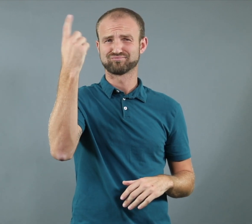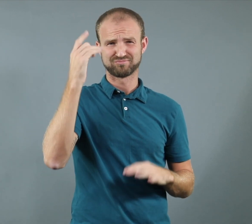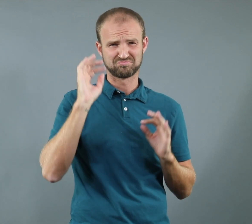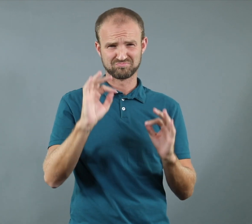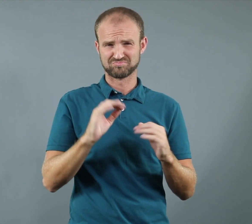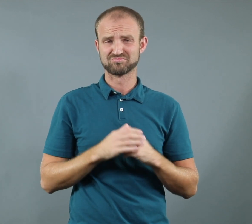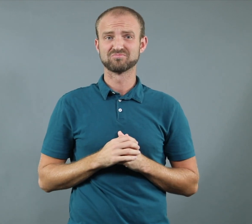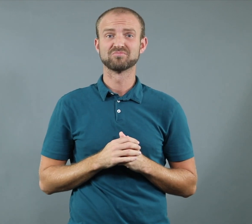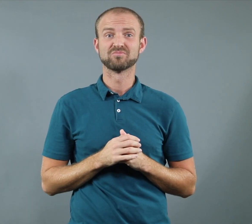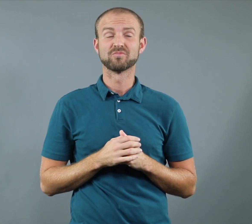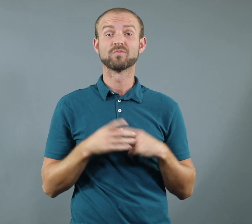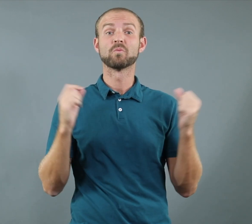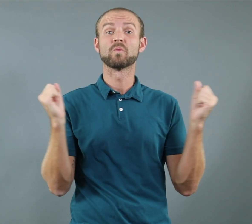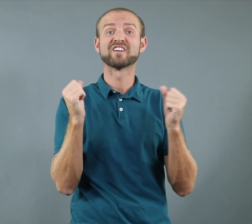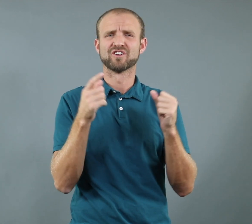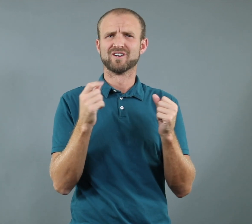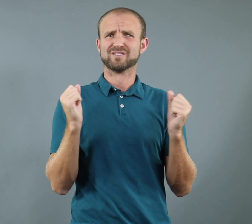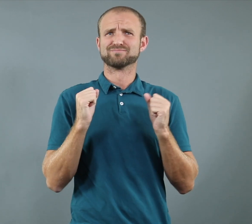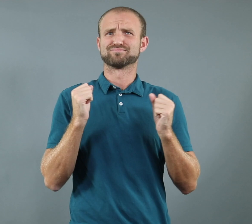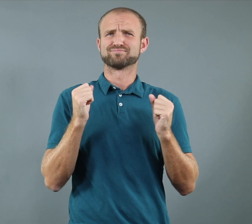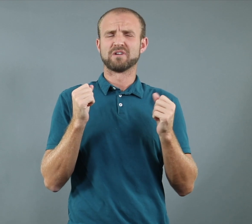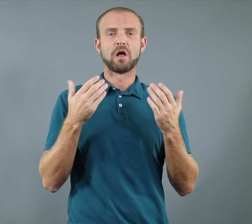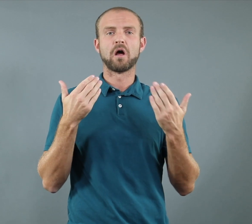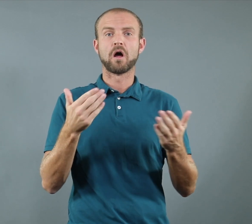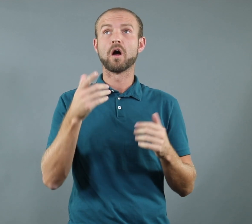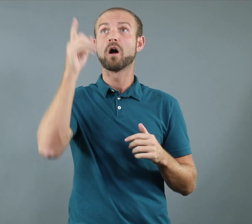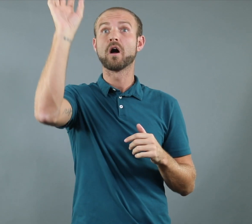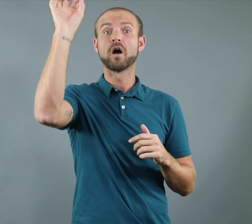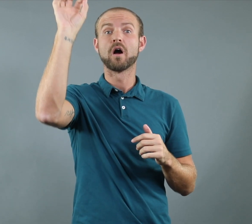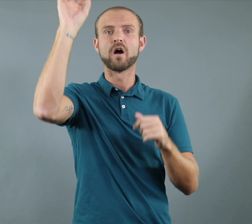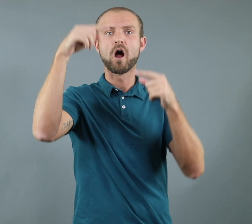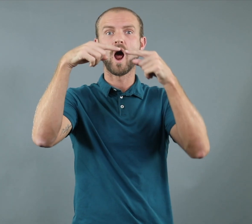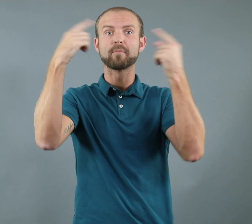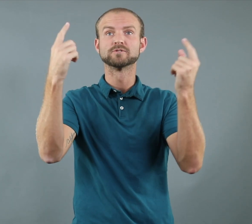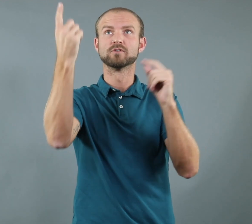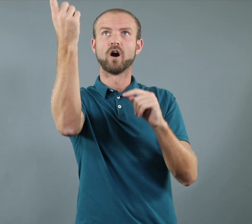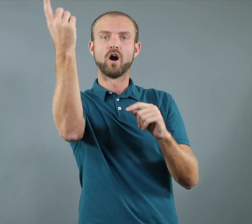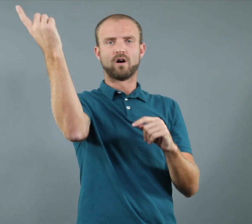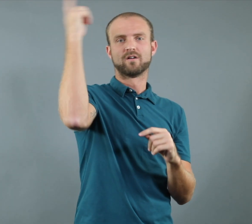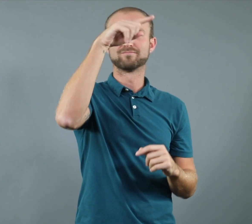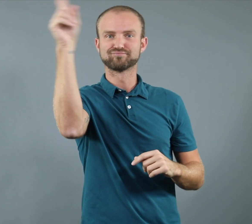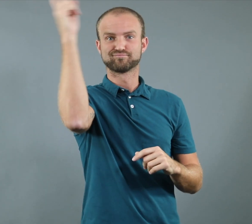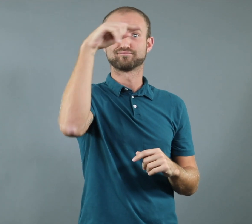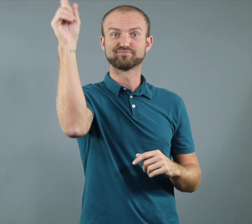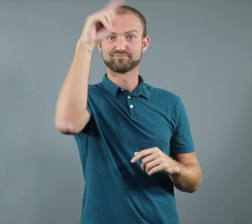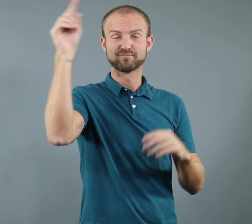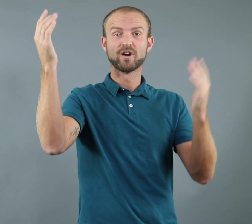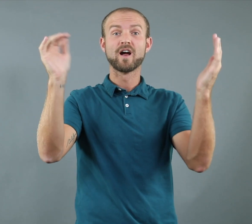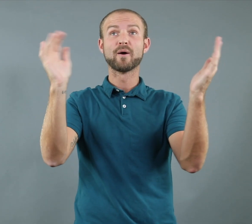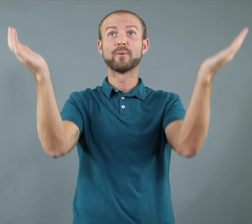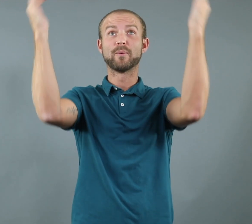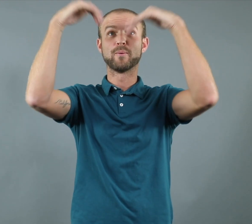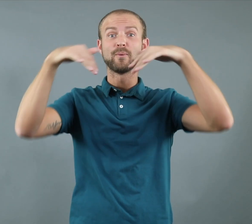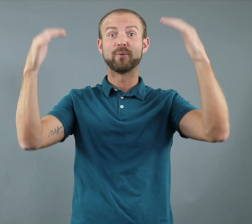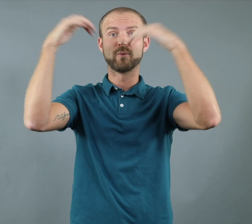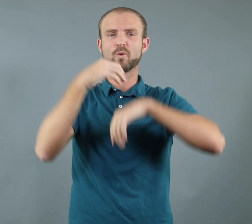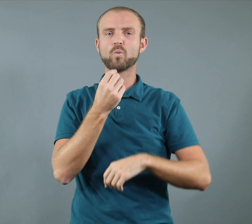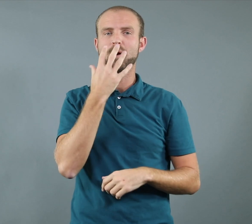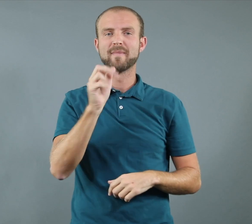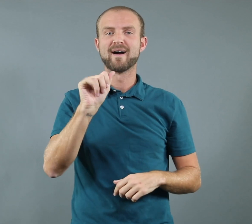winter season, set your ceiling fan to spin clockwise. When the weather is cold, the ceiling fan will pull the warm air down from the